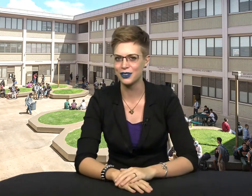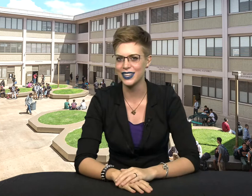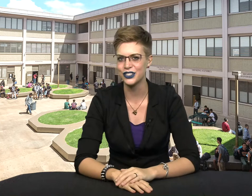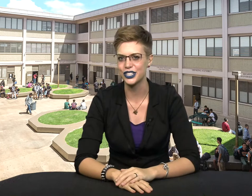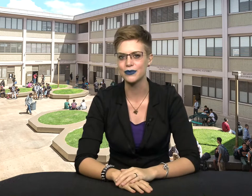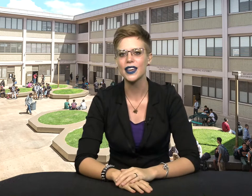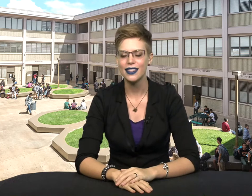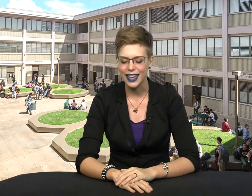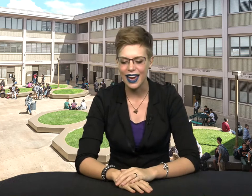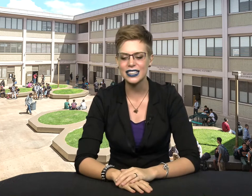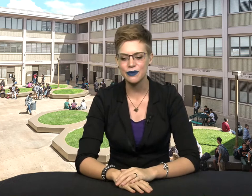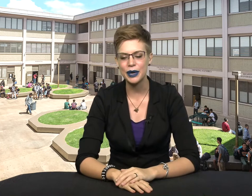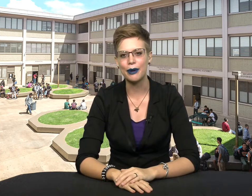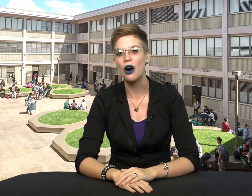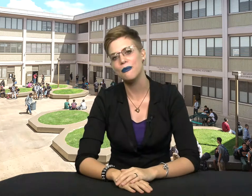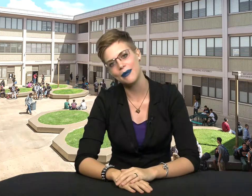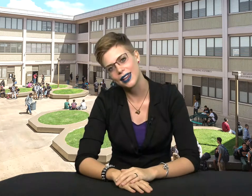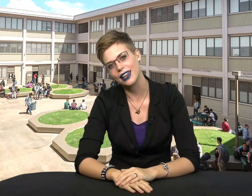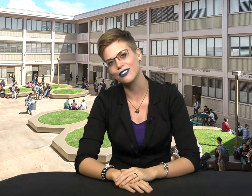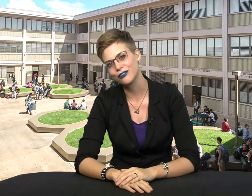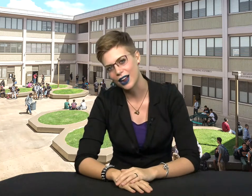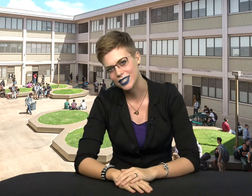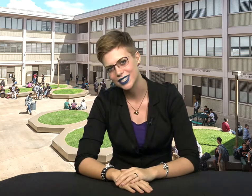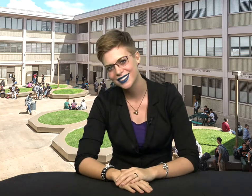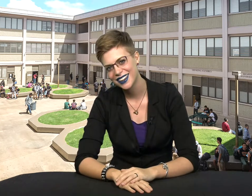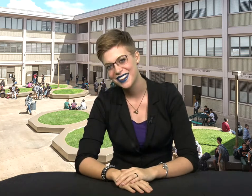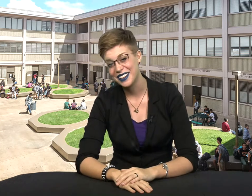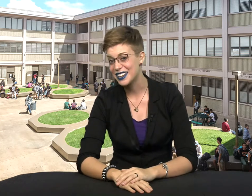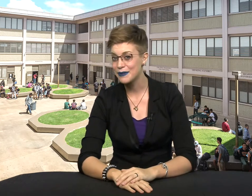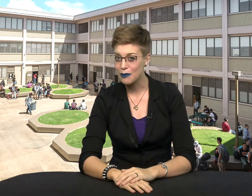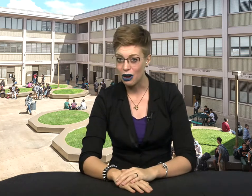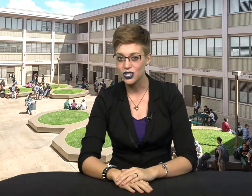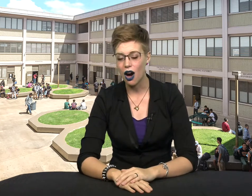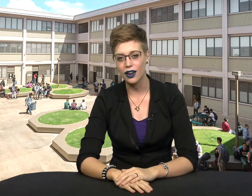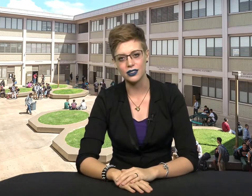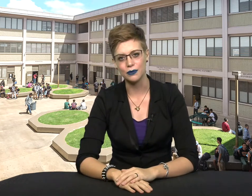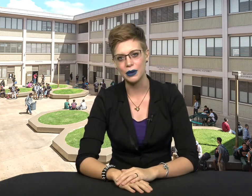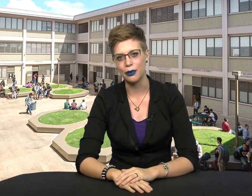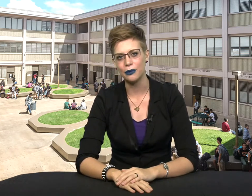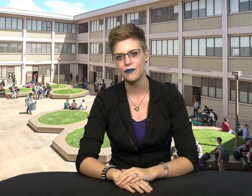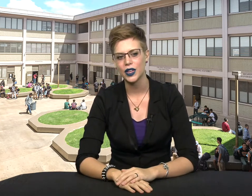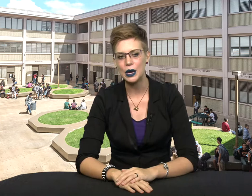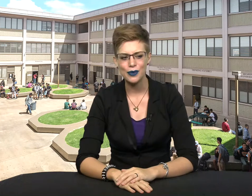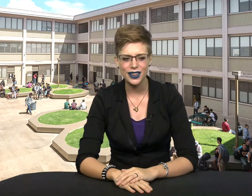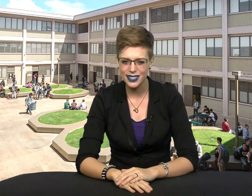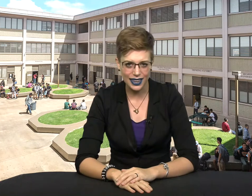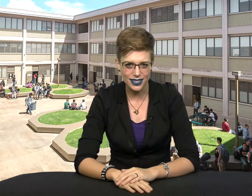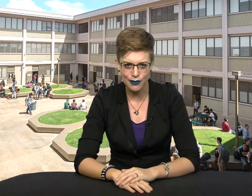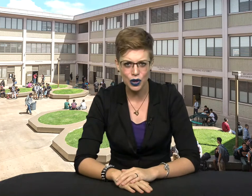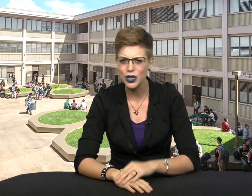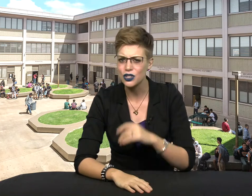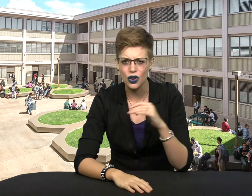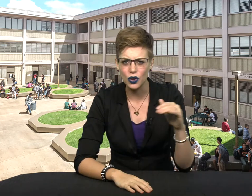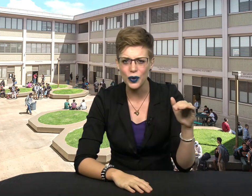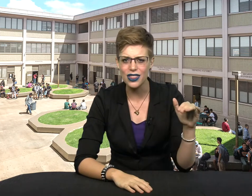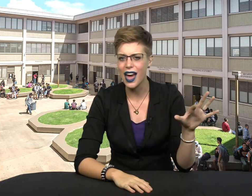relationships. They ask me about making friends. They ask me about talking to people. Because that's something we struggle with at